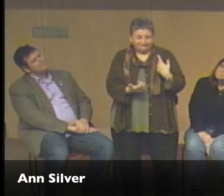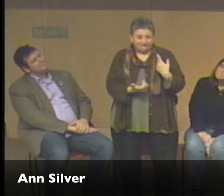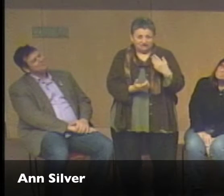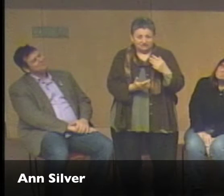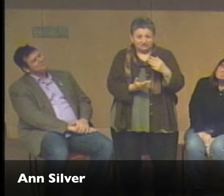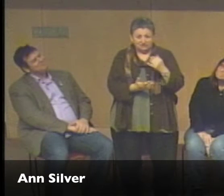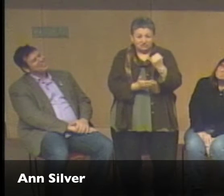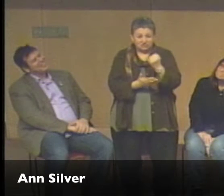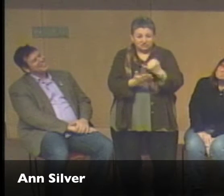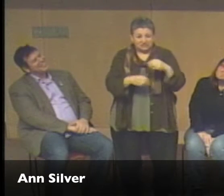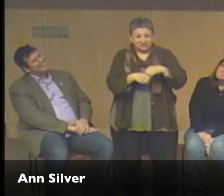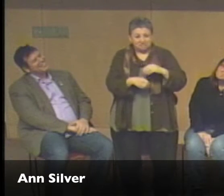That's true.